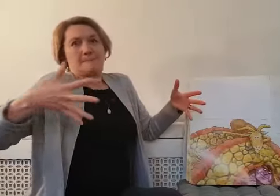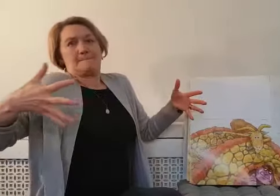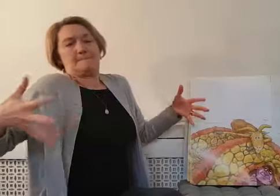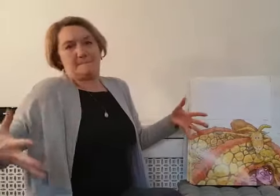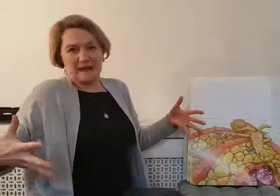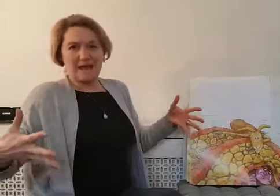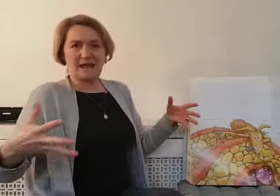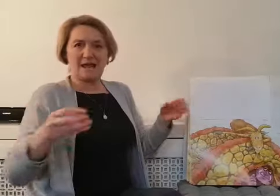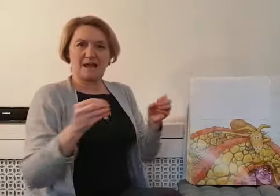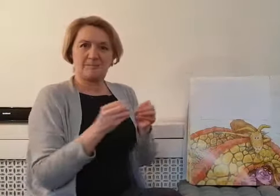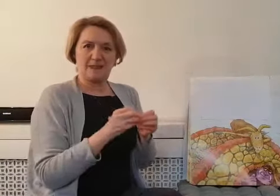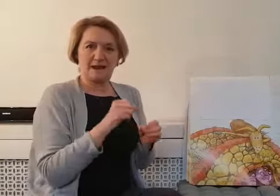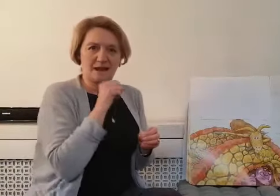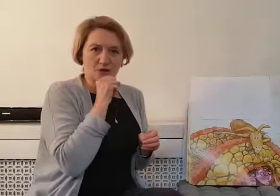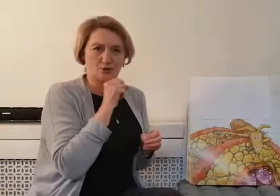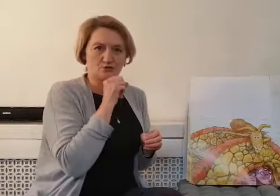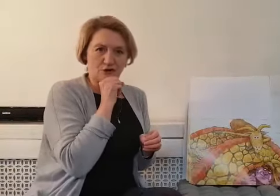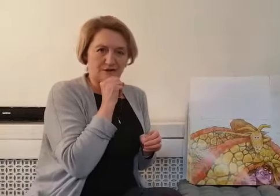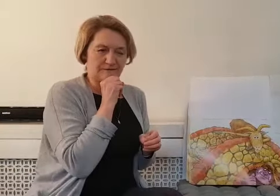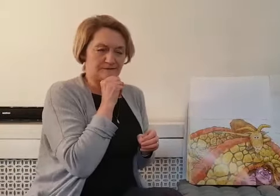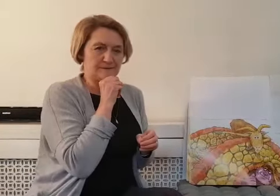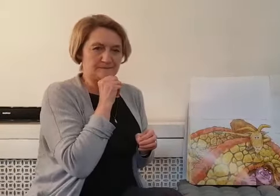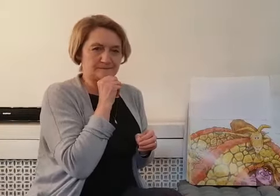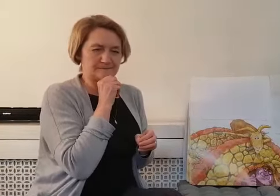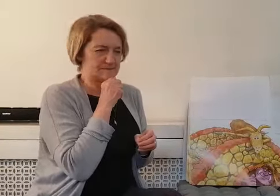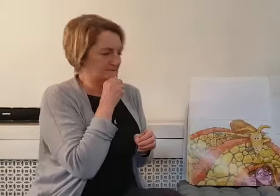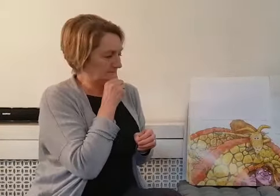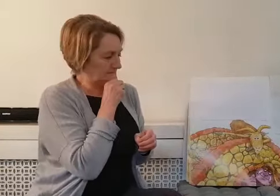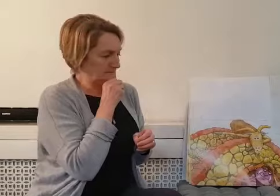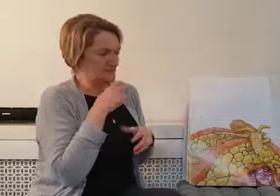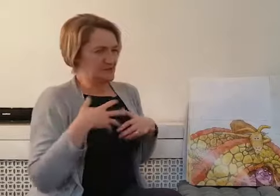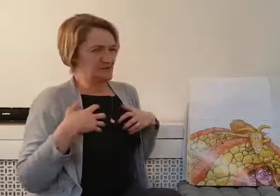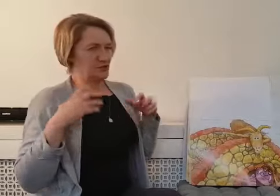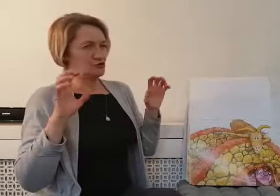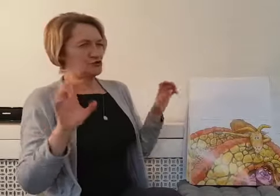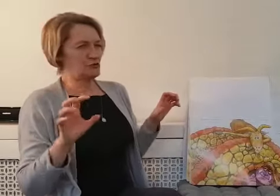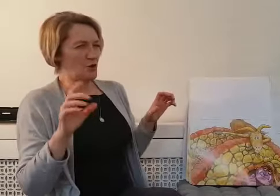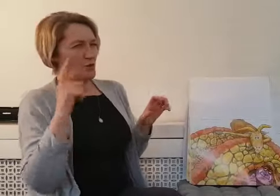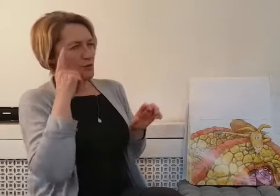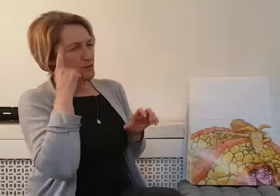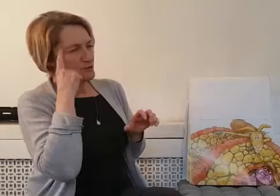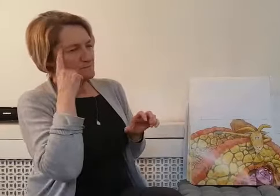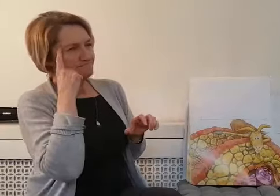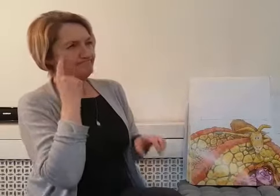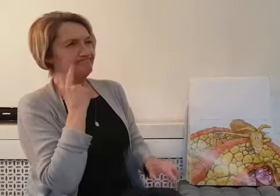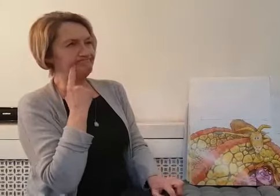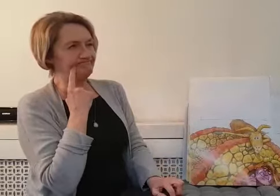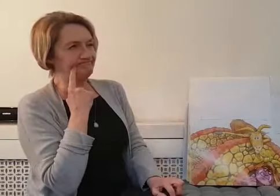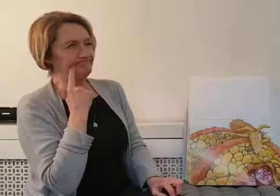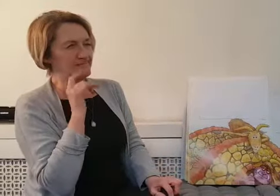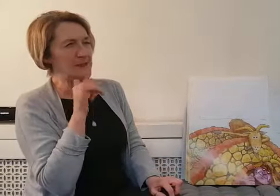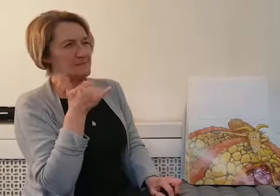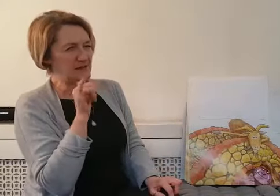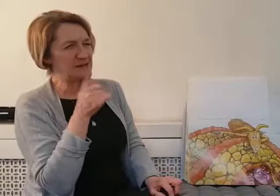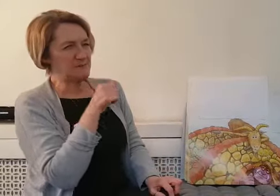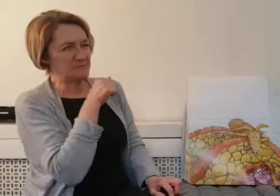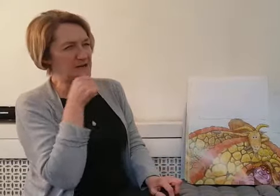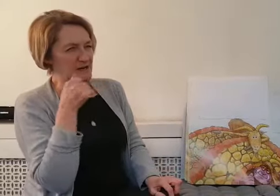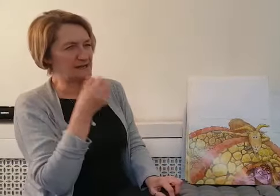big Billy Goat Gruff. So the troll thought, Hmm, maybe be nice